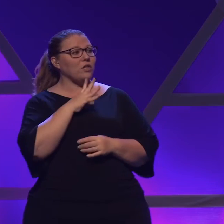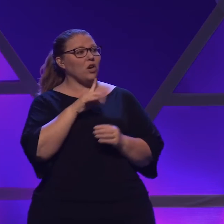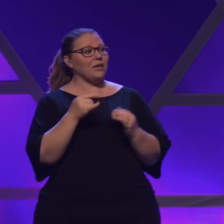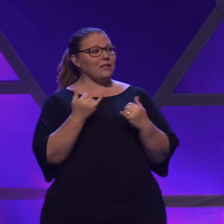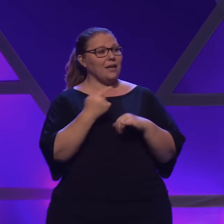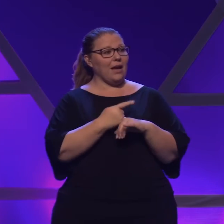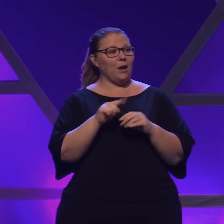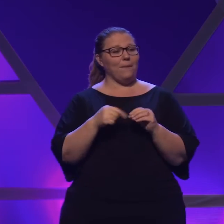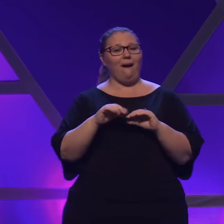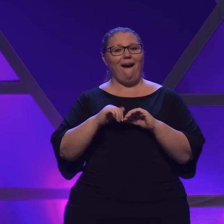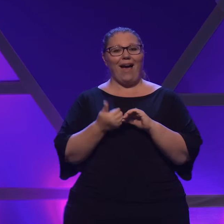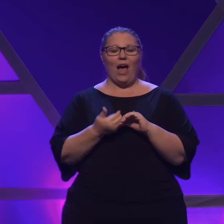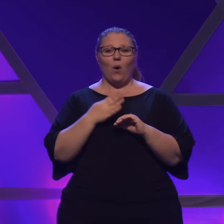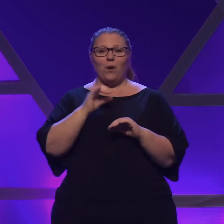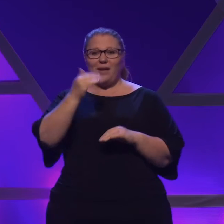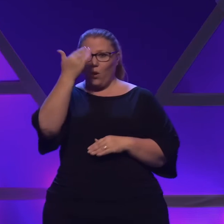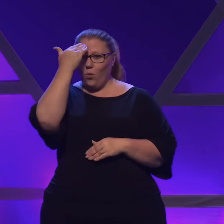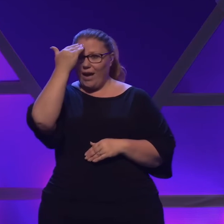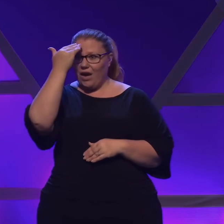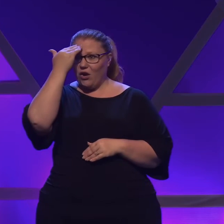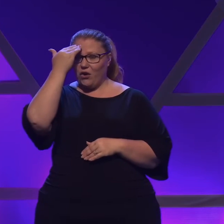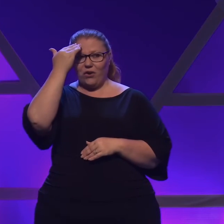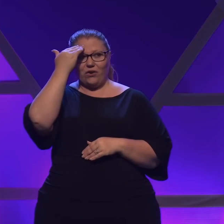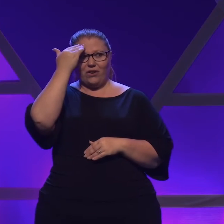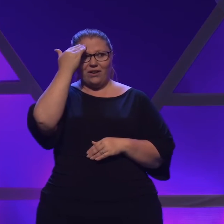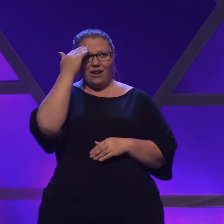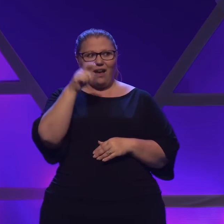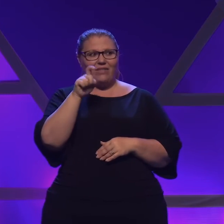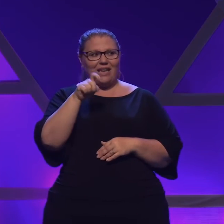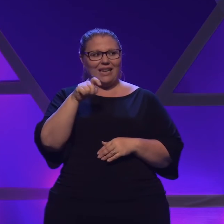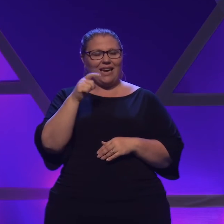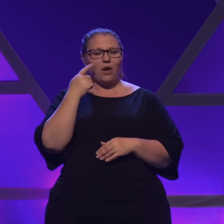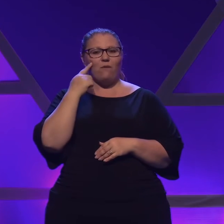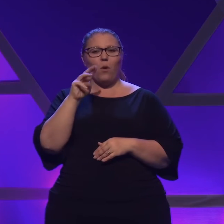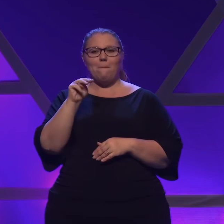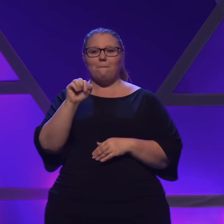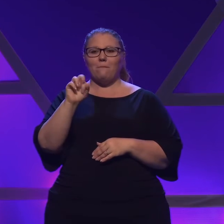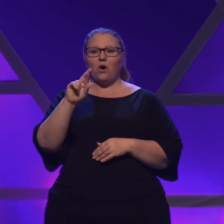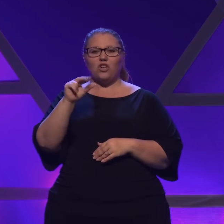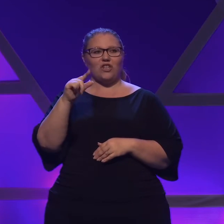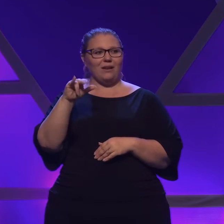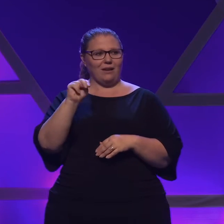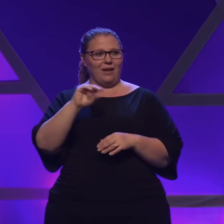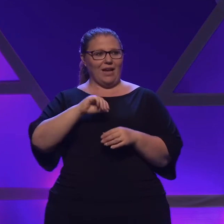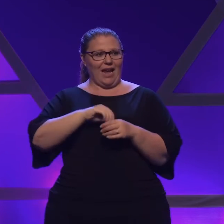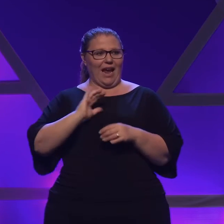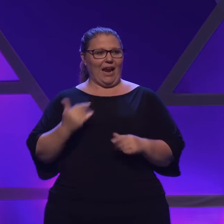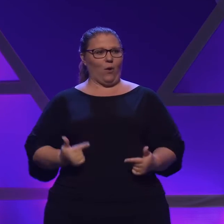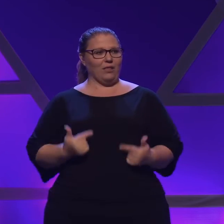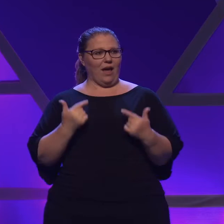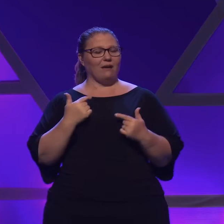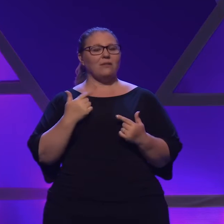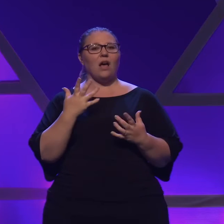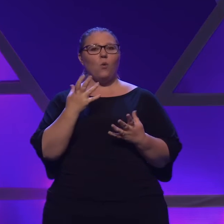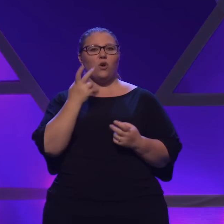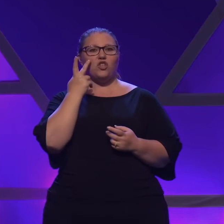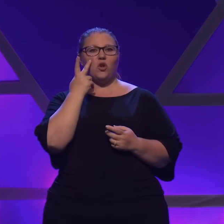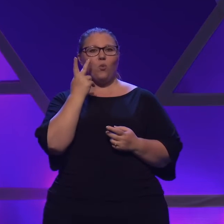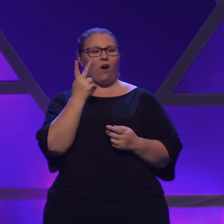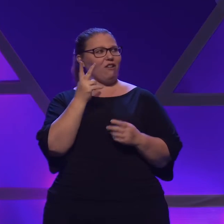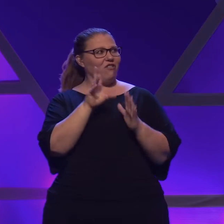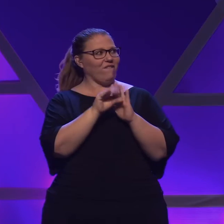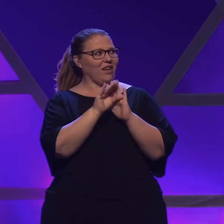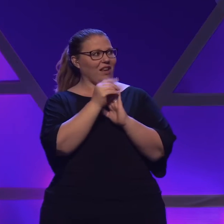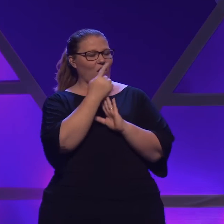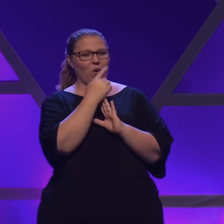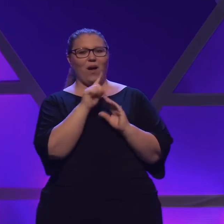about how to be aware of the need for margin in our lives. So I want you to watch this video about